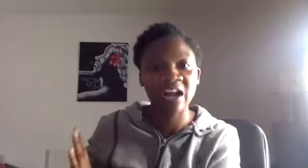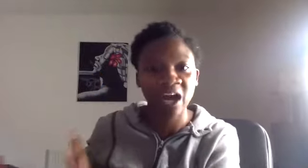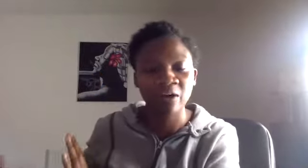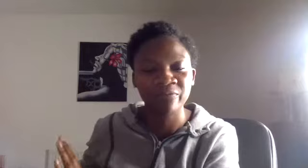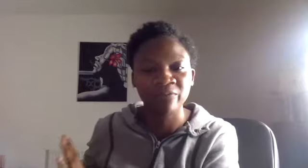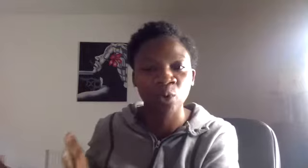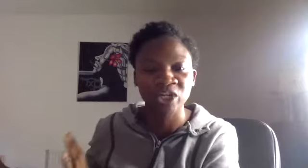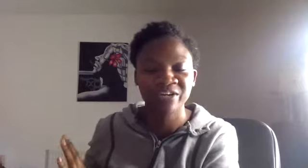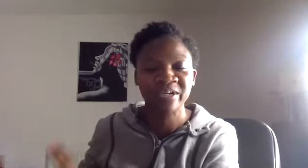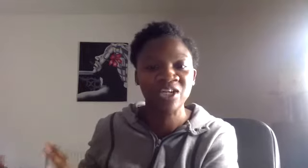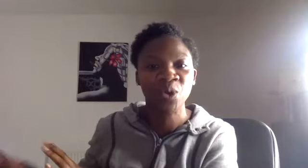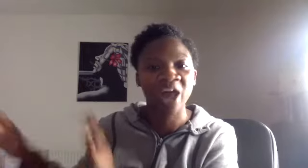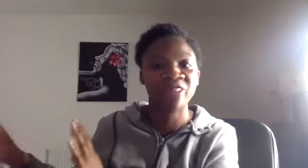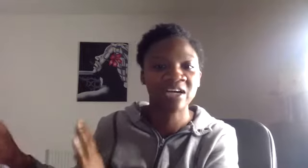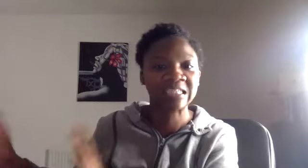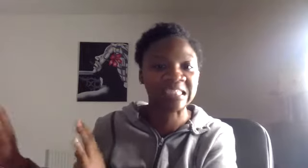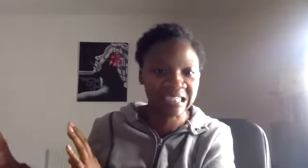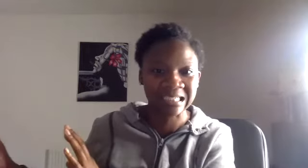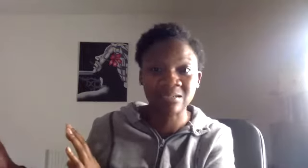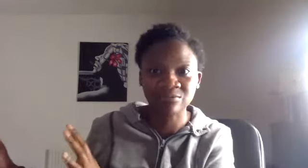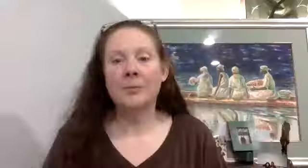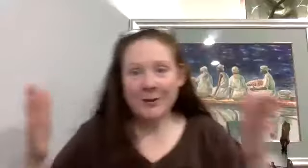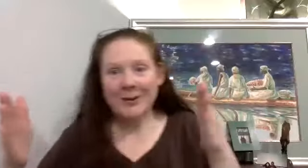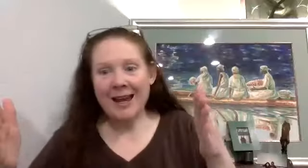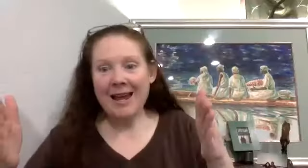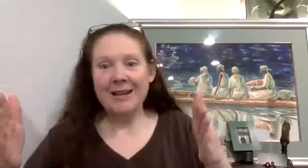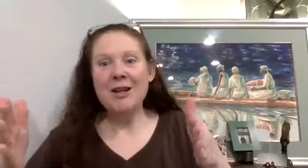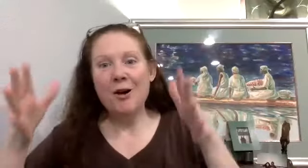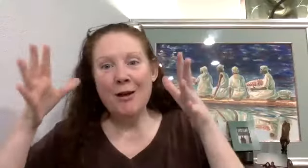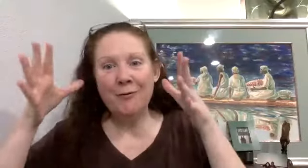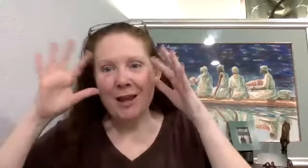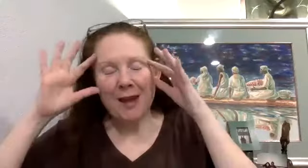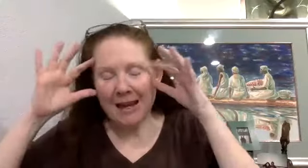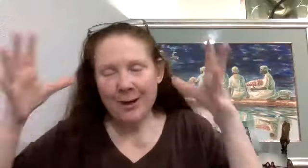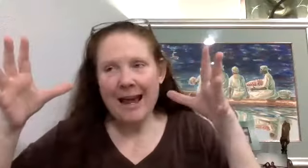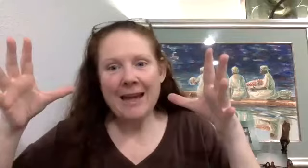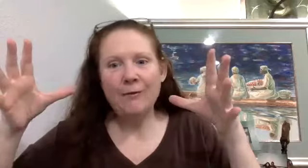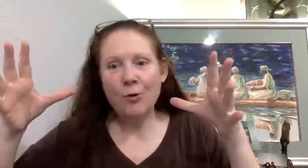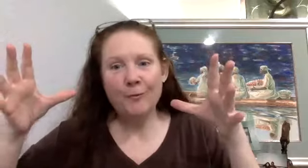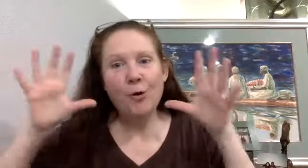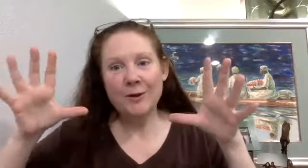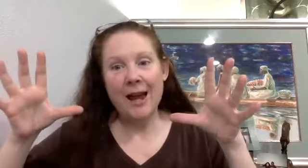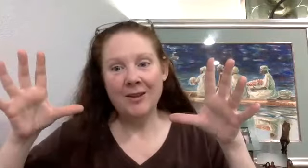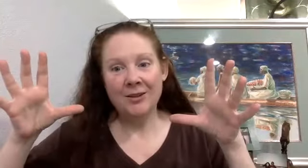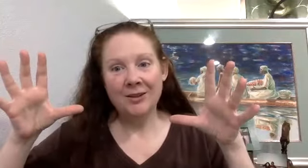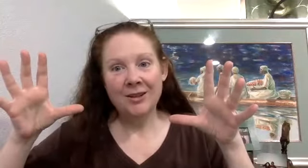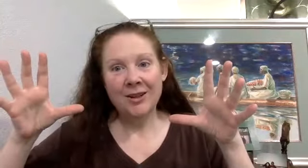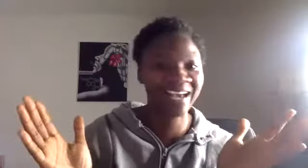of ordinary, you know, other diseases. So this is, again, you know, if, if anybody had any more foresight. Yeah.